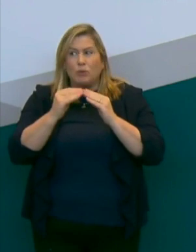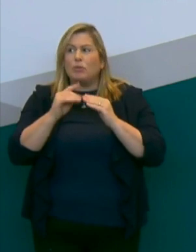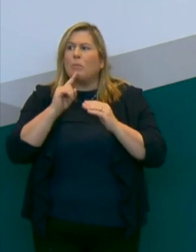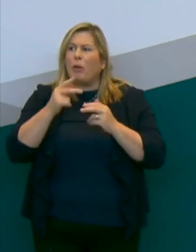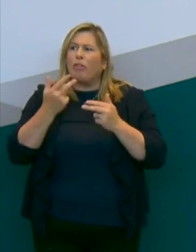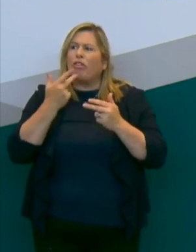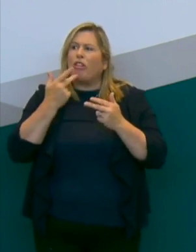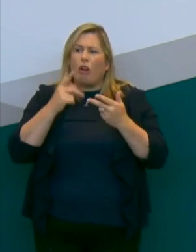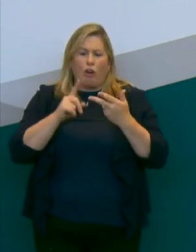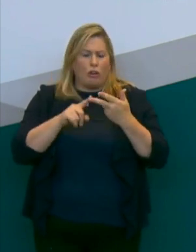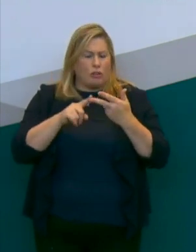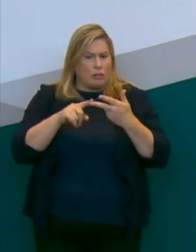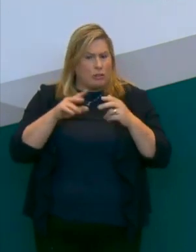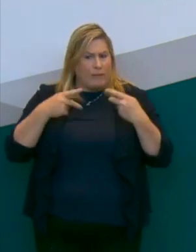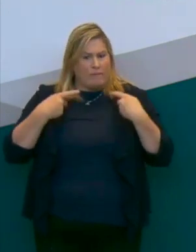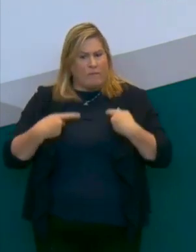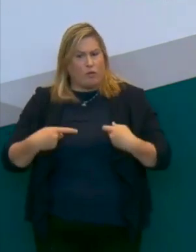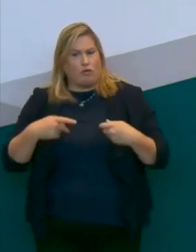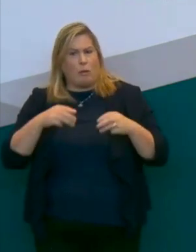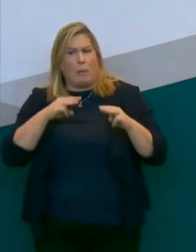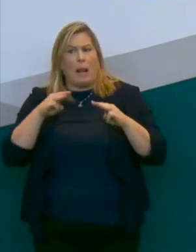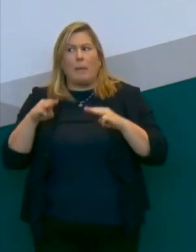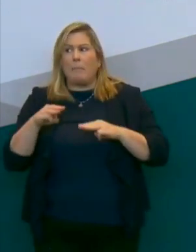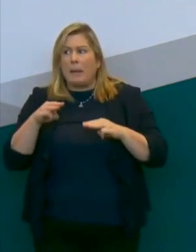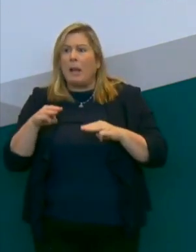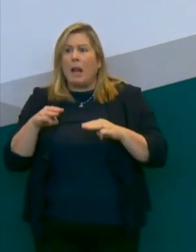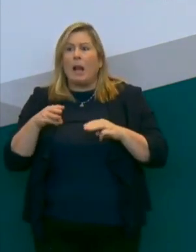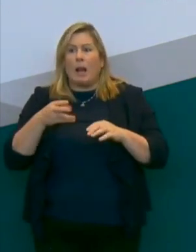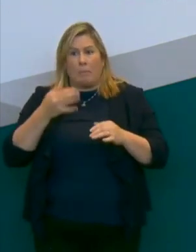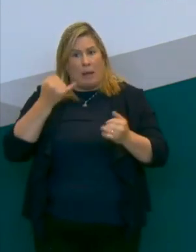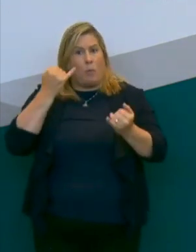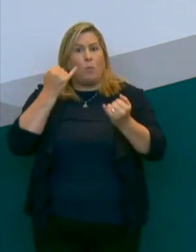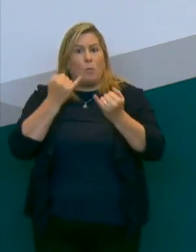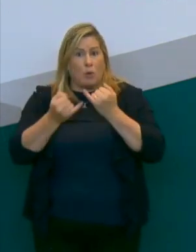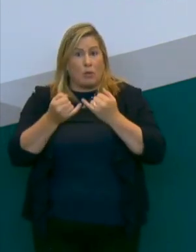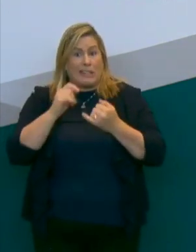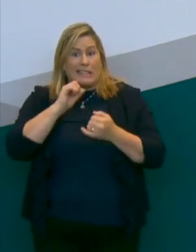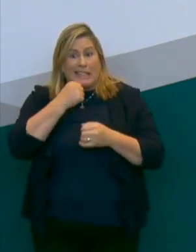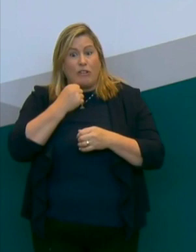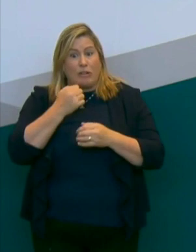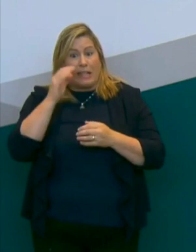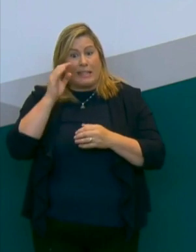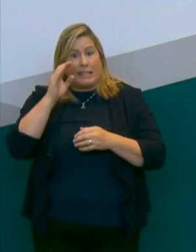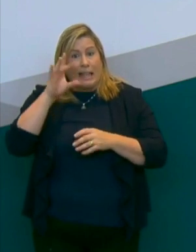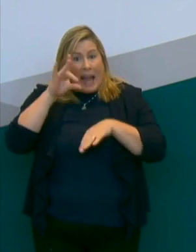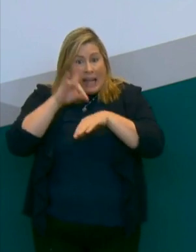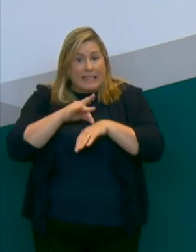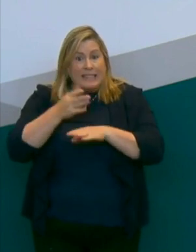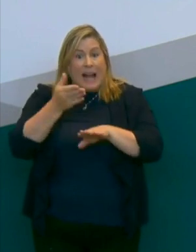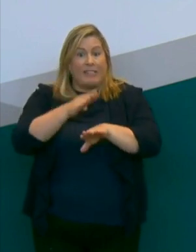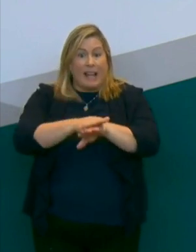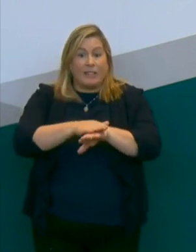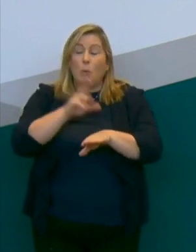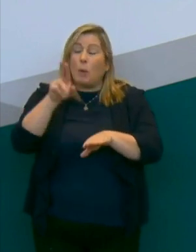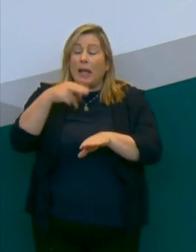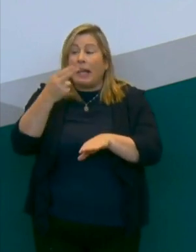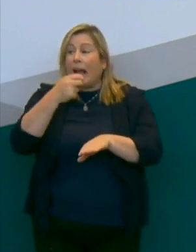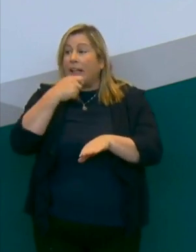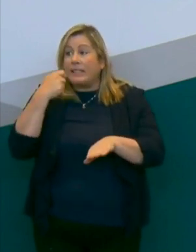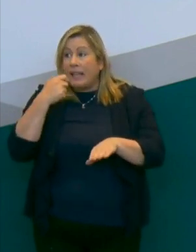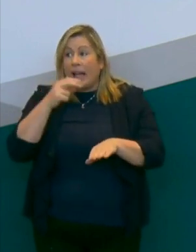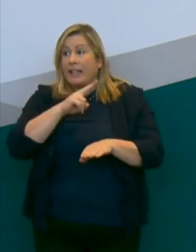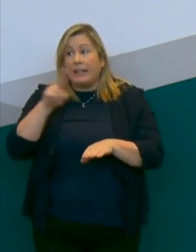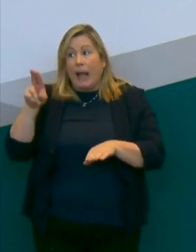vulnerable people, would it have been serious illness and death? So we can't say that it